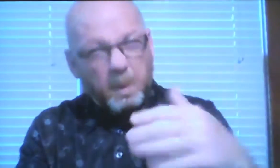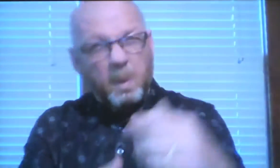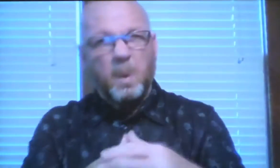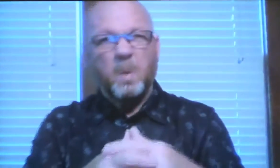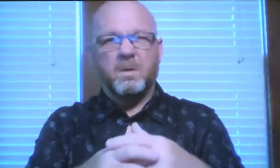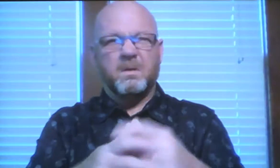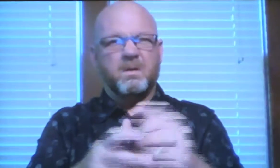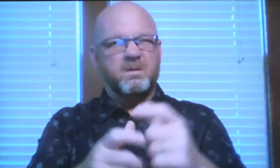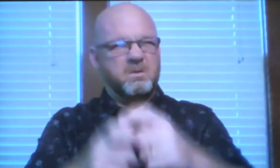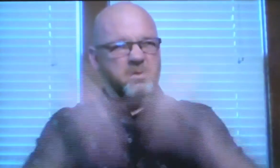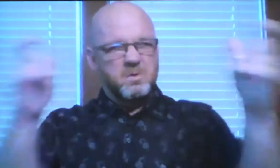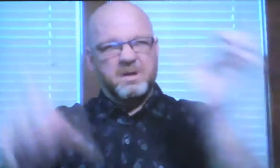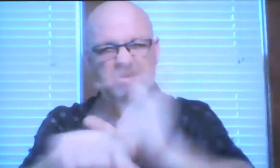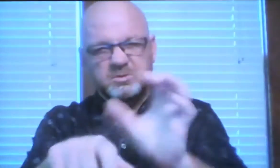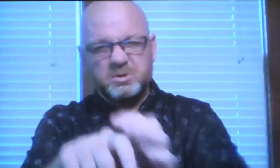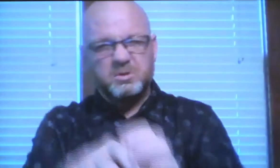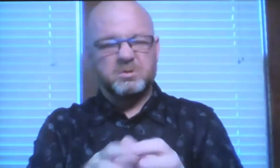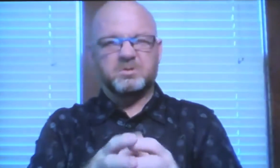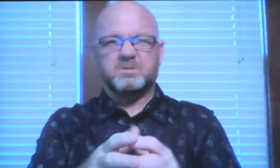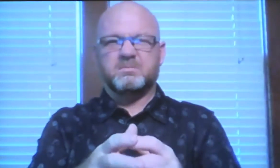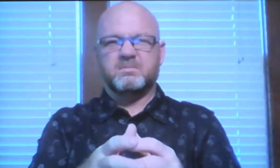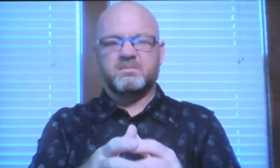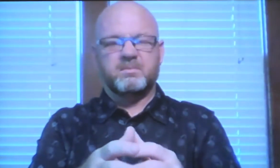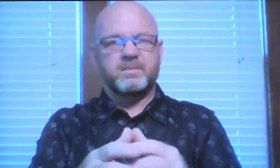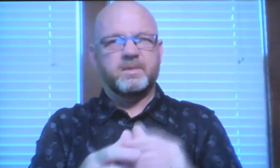we talked about that church? It was a large group.